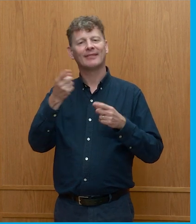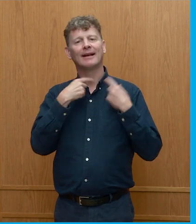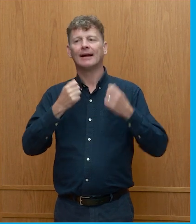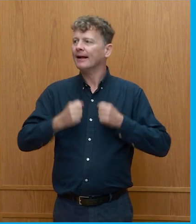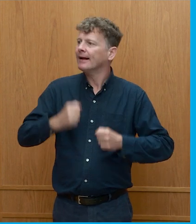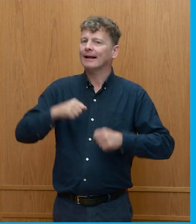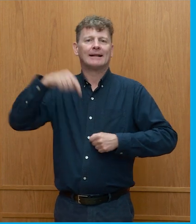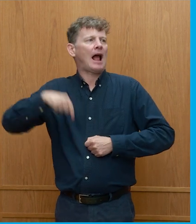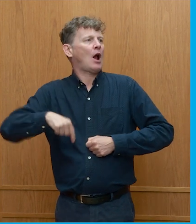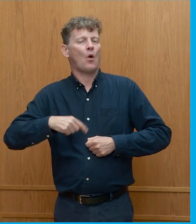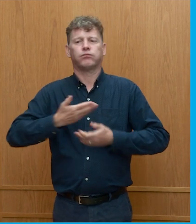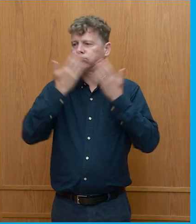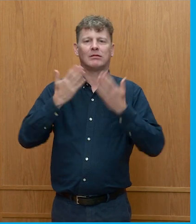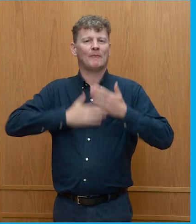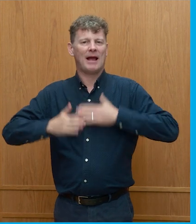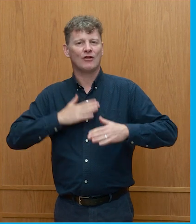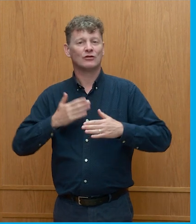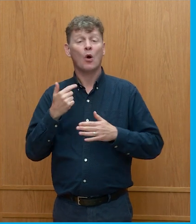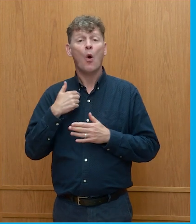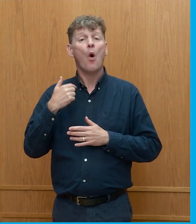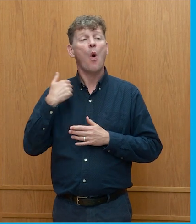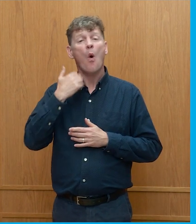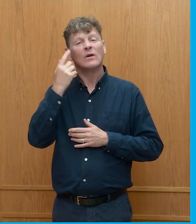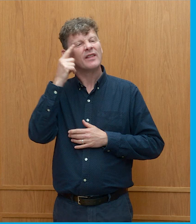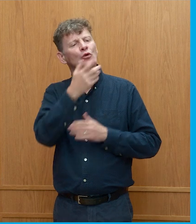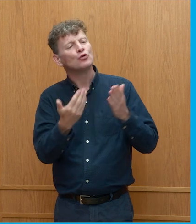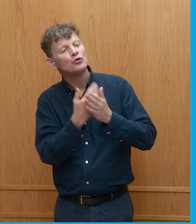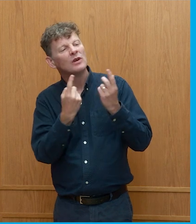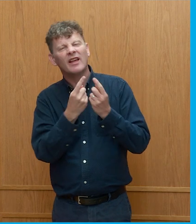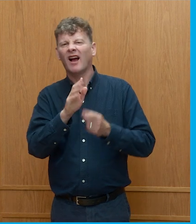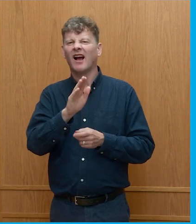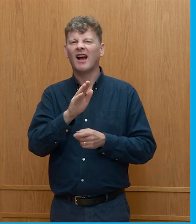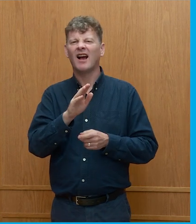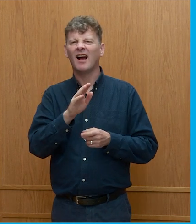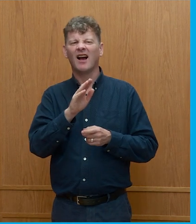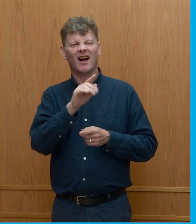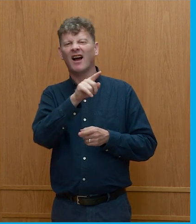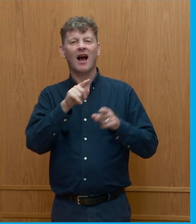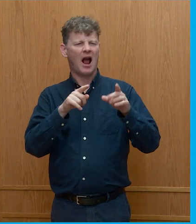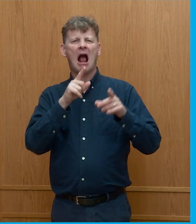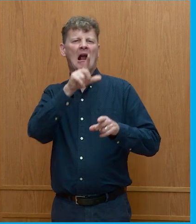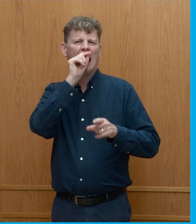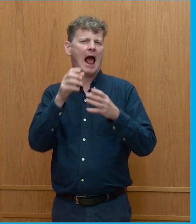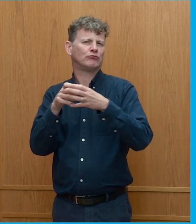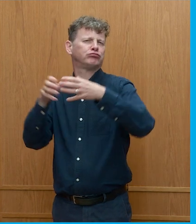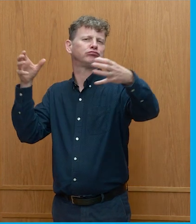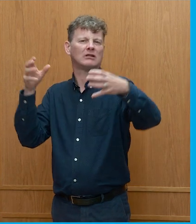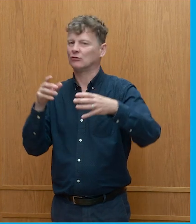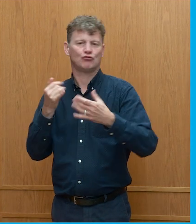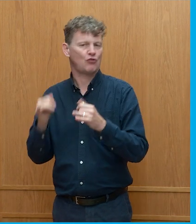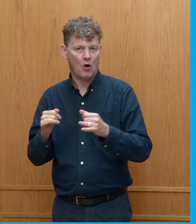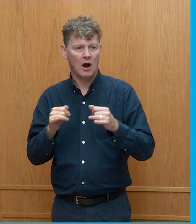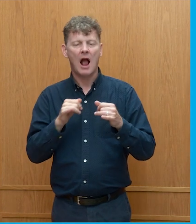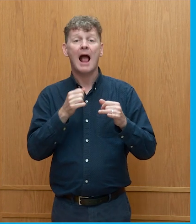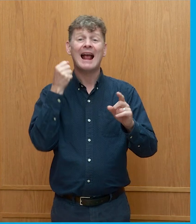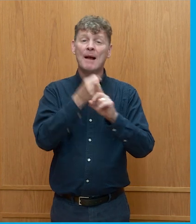underestimate or overestimate how quickly we can scale the technology, but then underestimate its